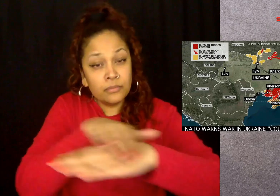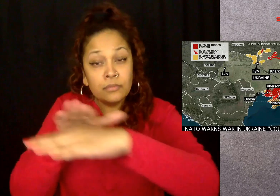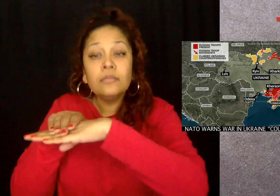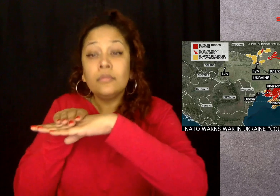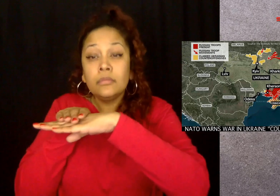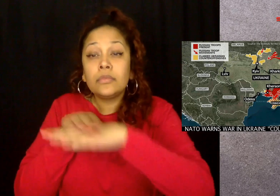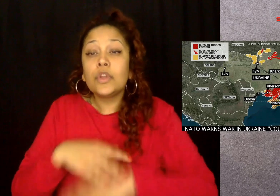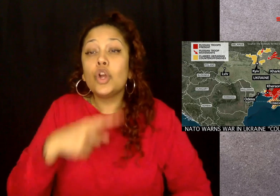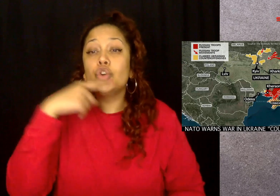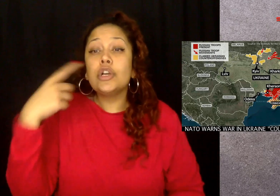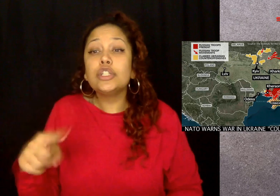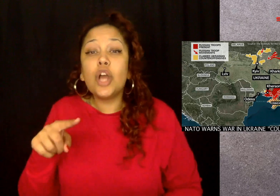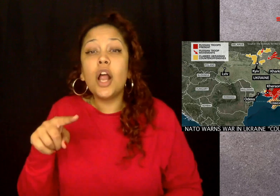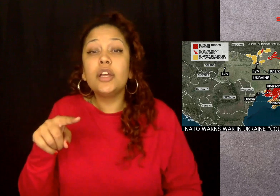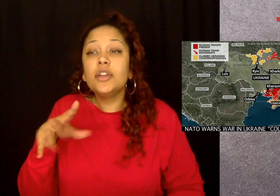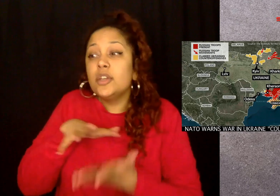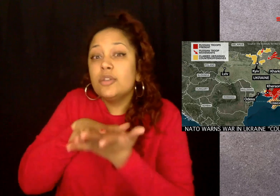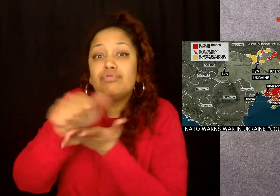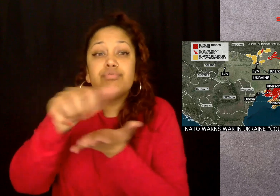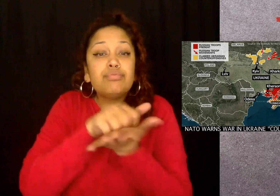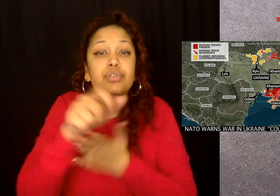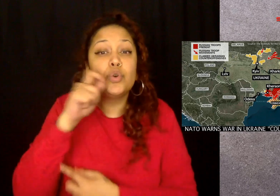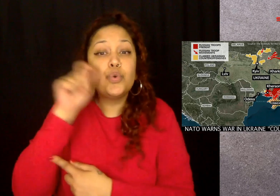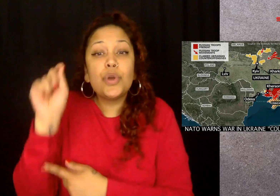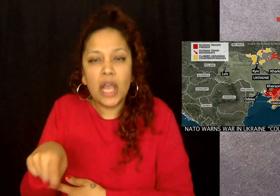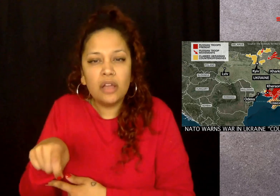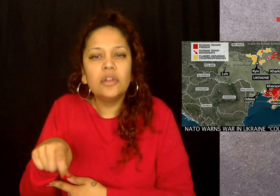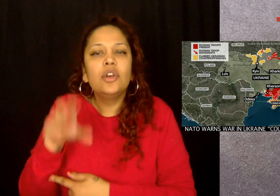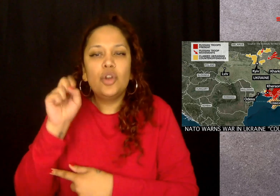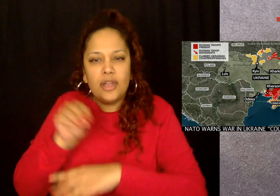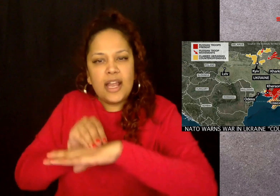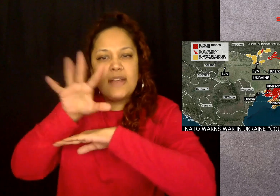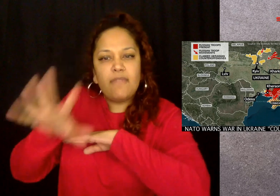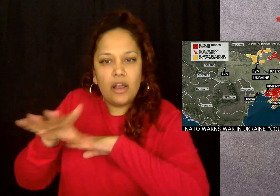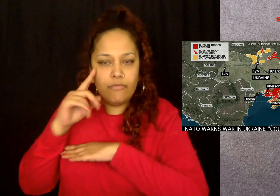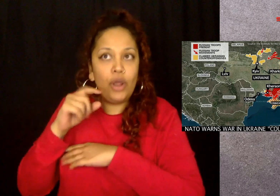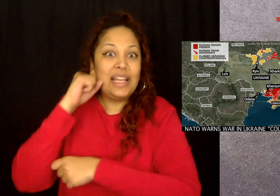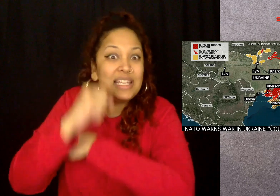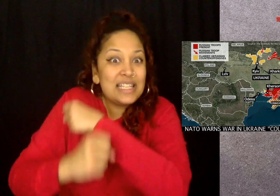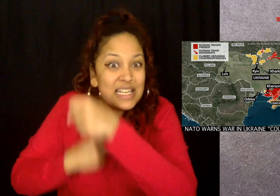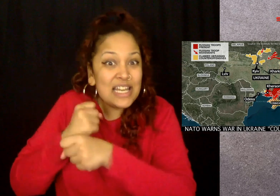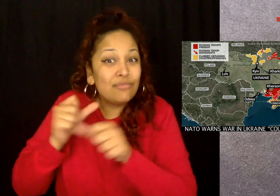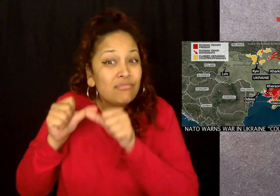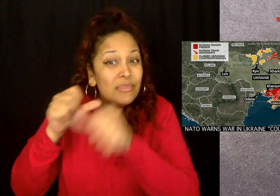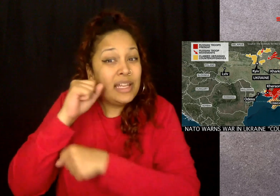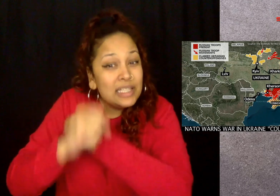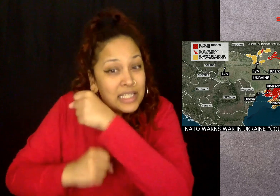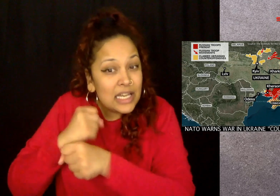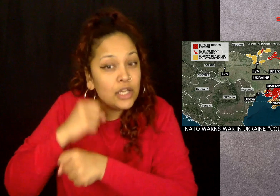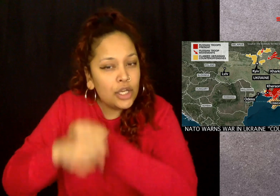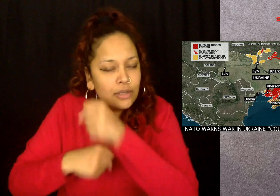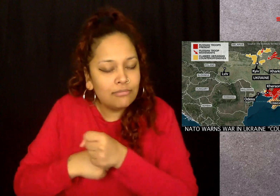The NATO Secretary General is now warning the Russian invasion of Ukraine could wage on for years.